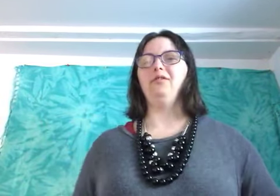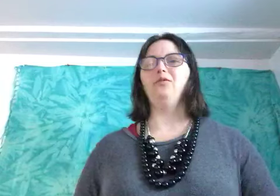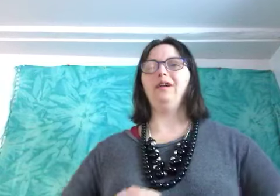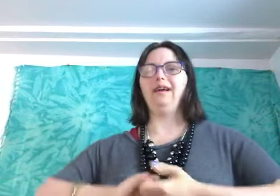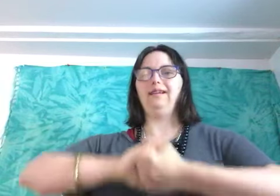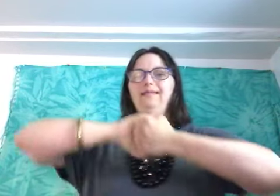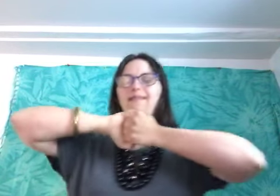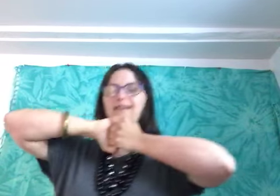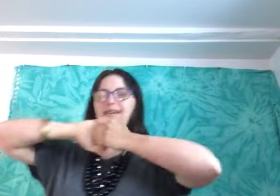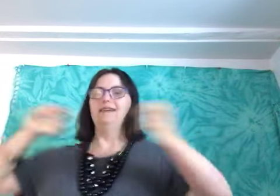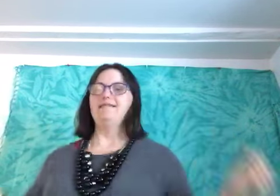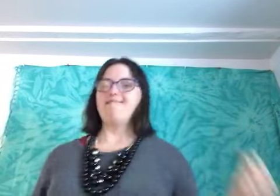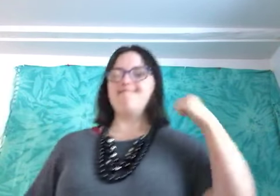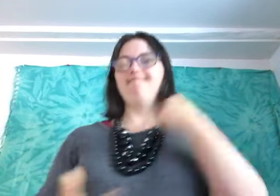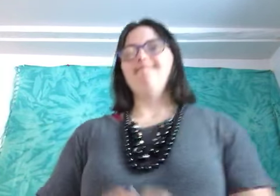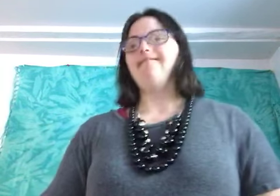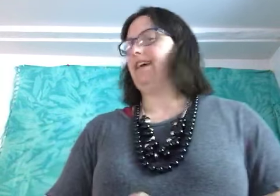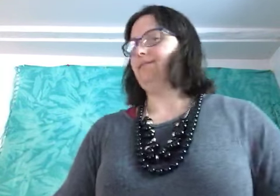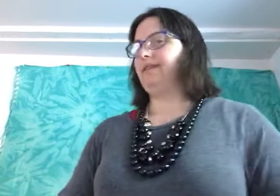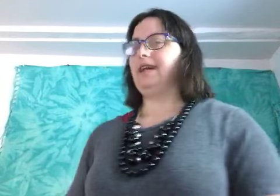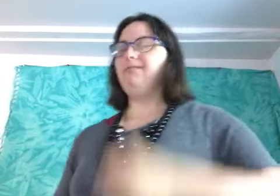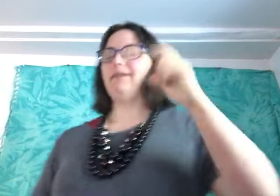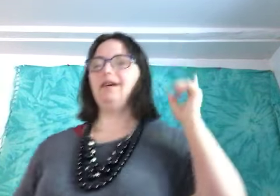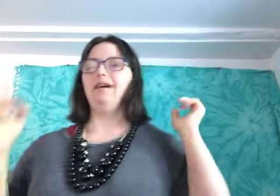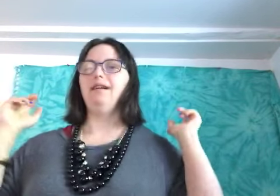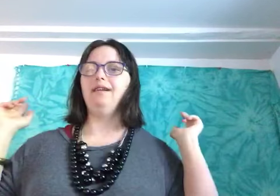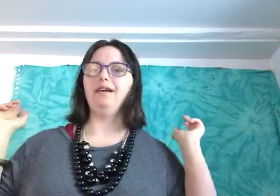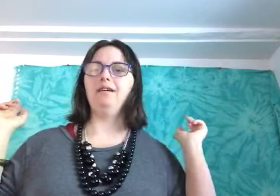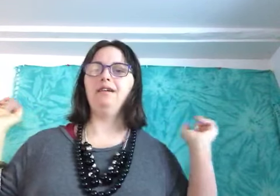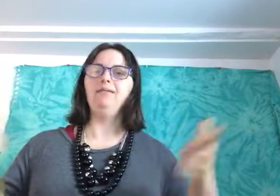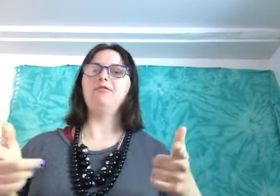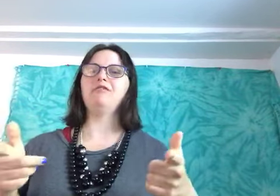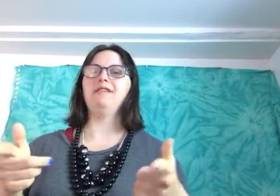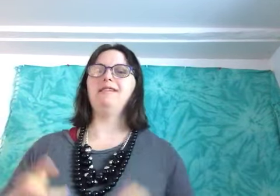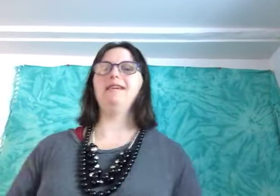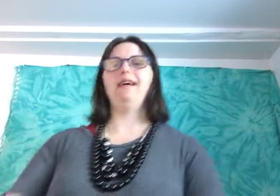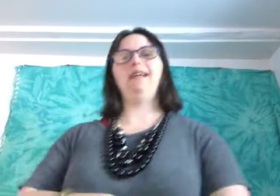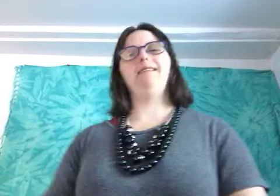do and yeah keep uh uh keep crushing it and